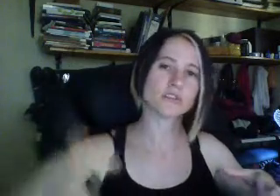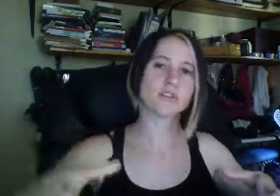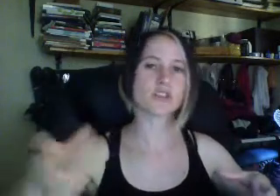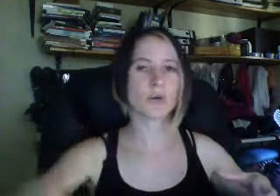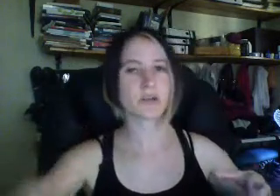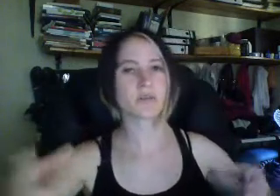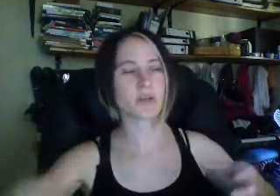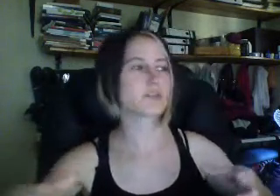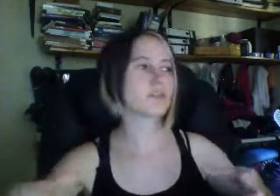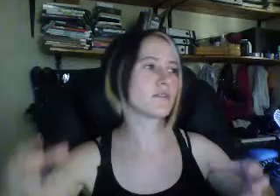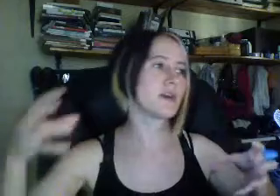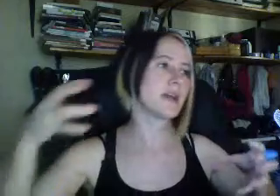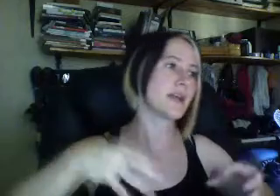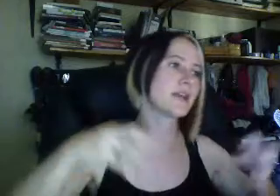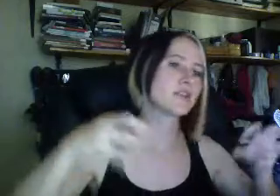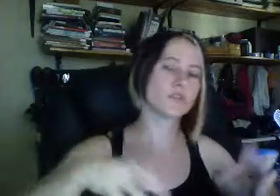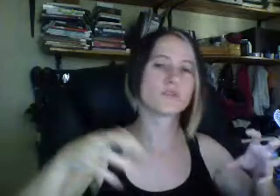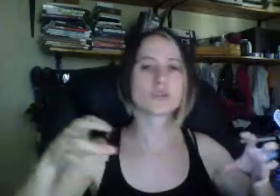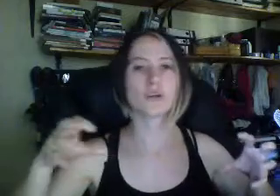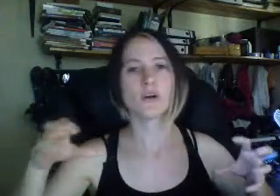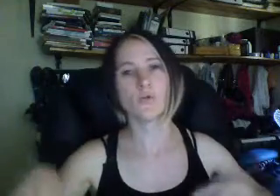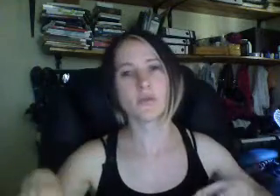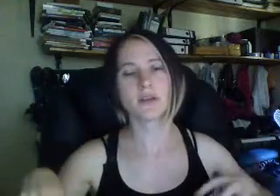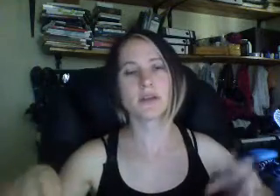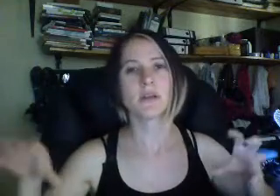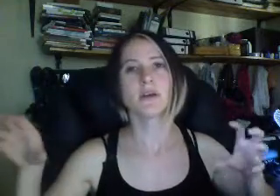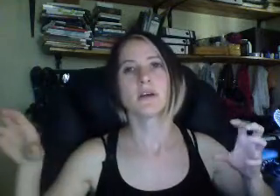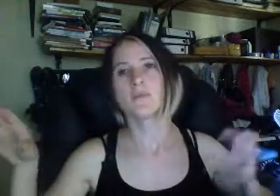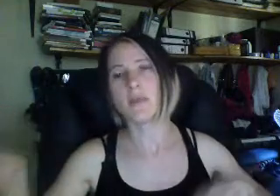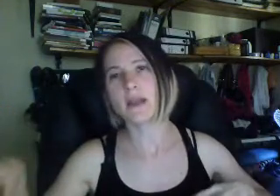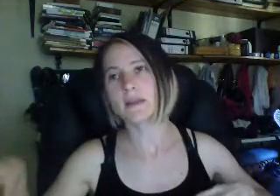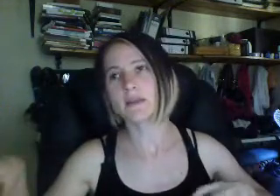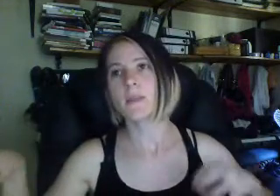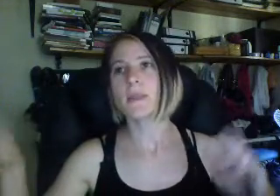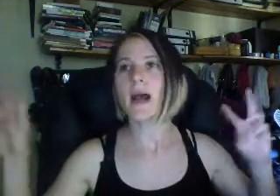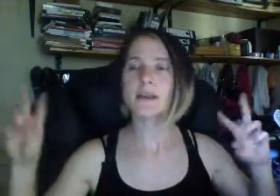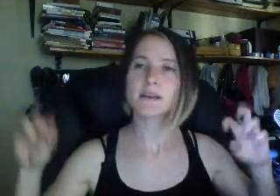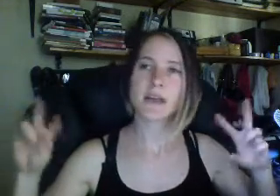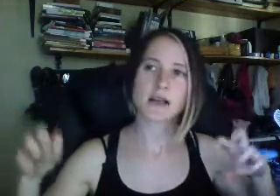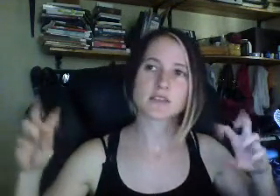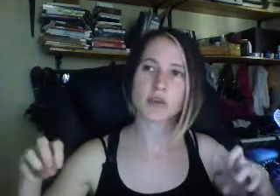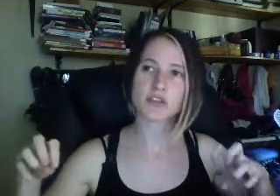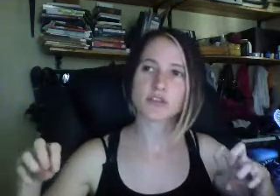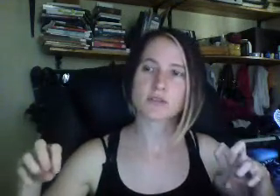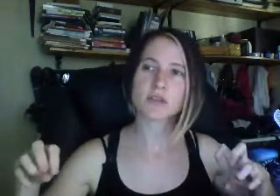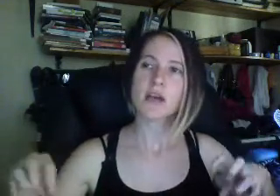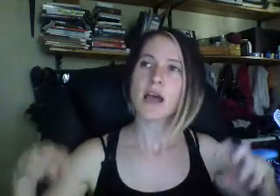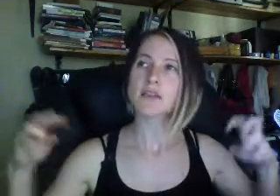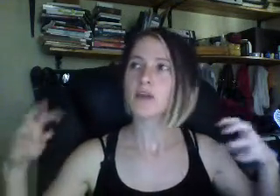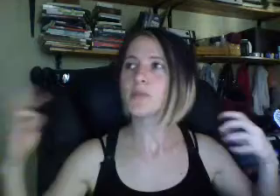constantly showing us pictures of naked girls, women, men, the idealized pictures. And young